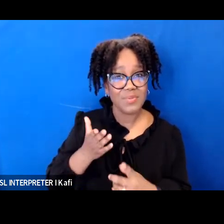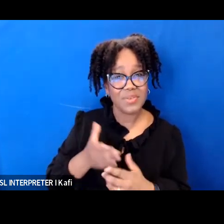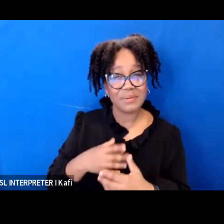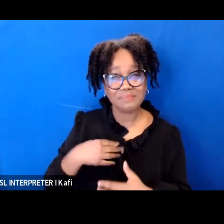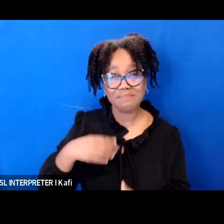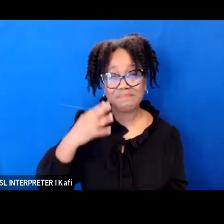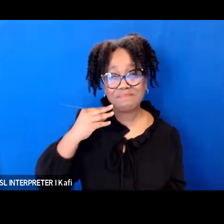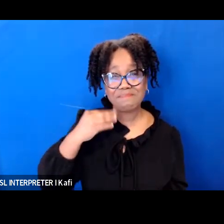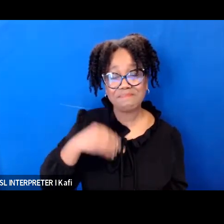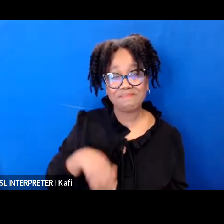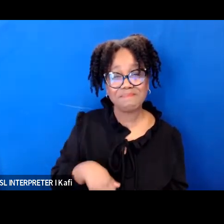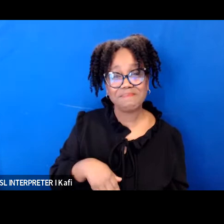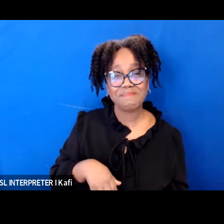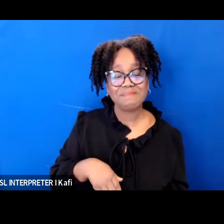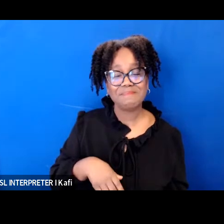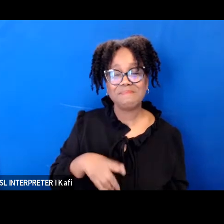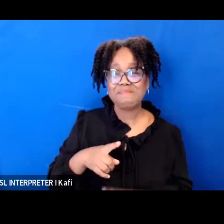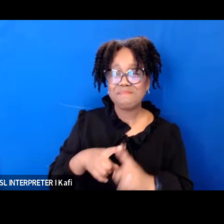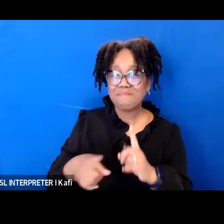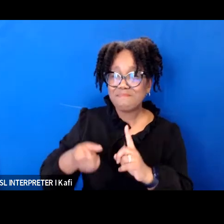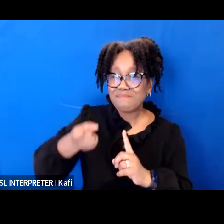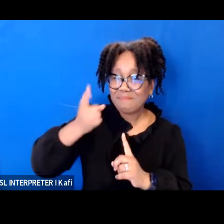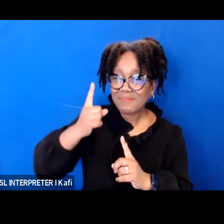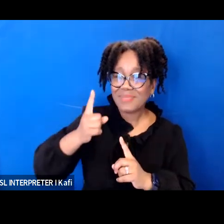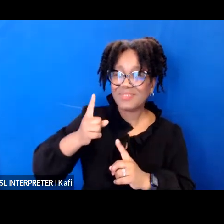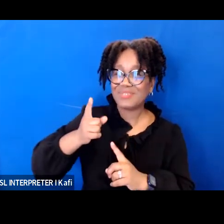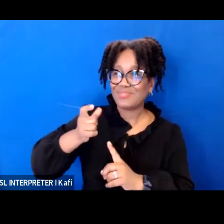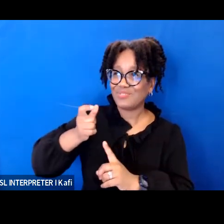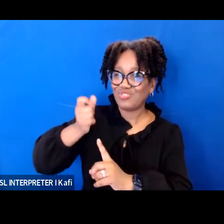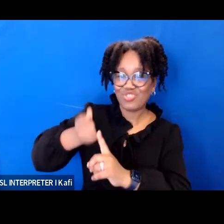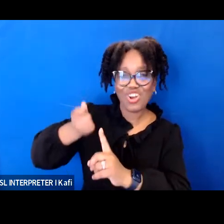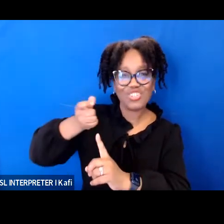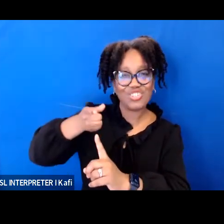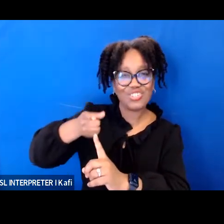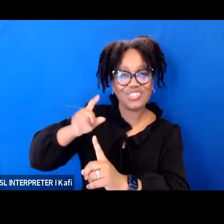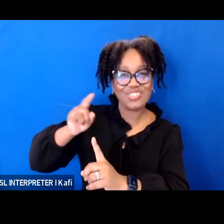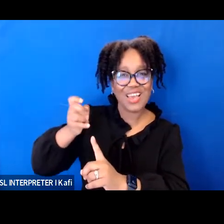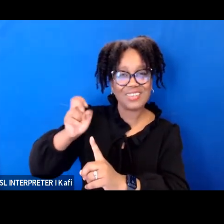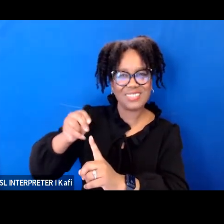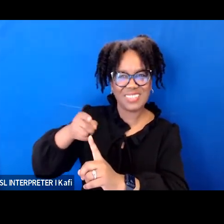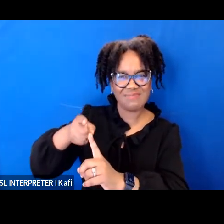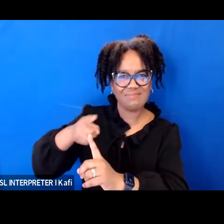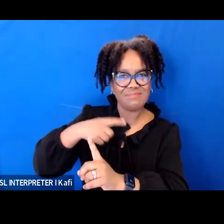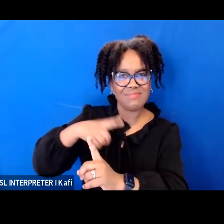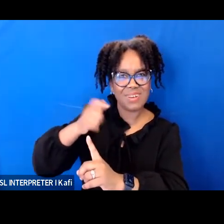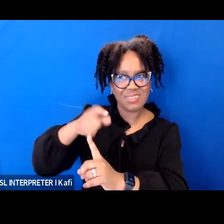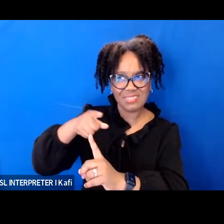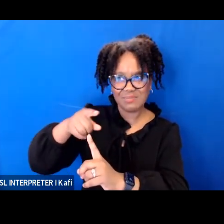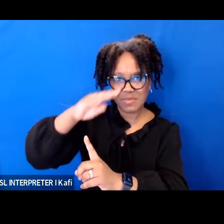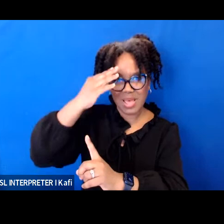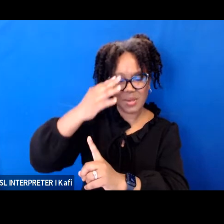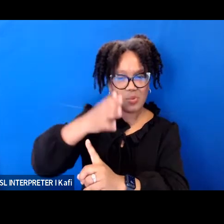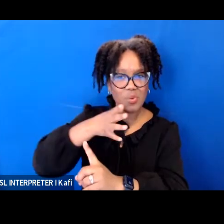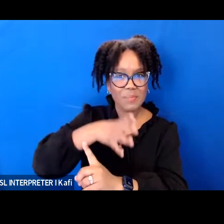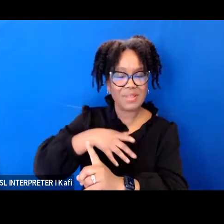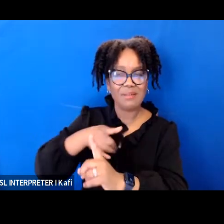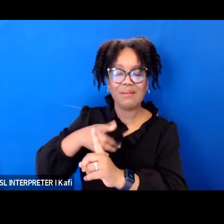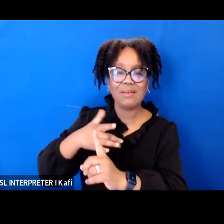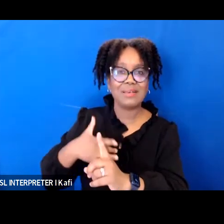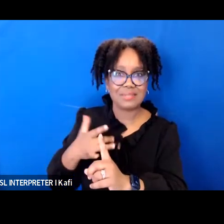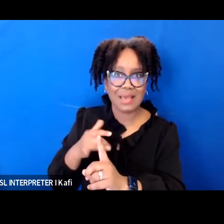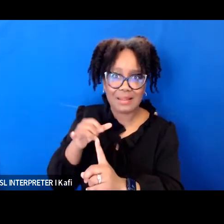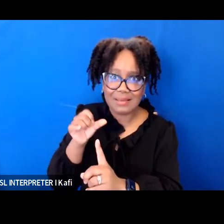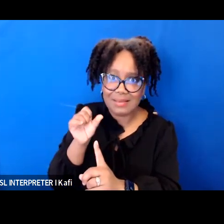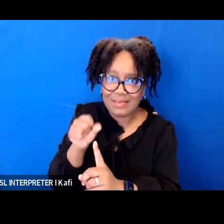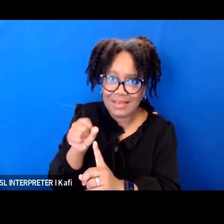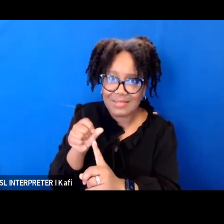is exciting personally but as we've heard earlier we don't just